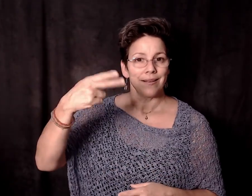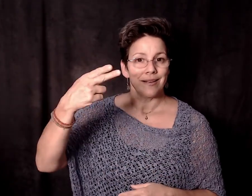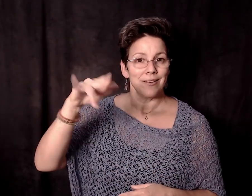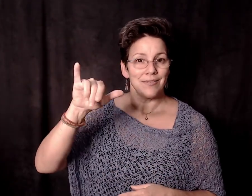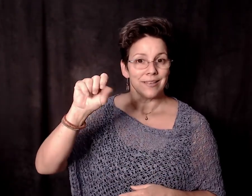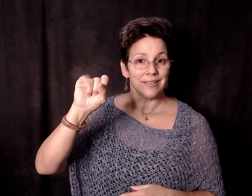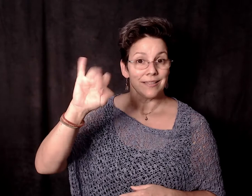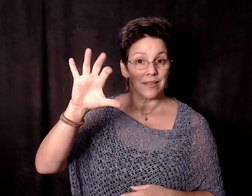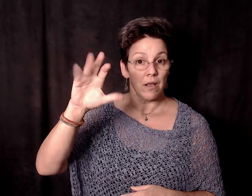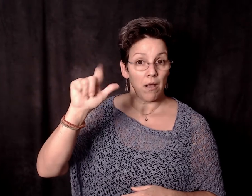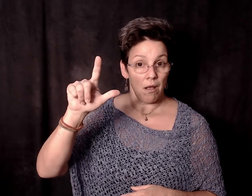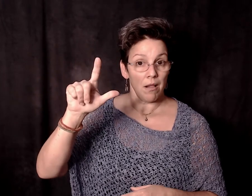actually 30 days a year.